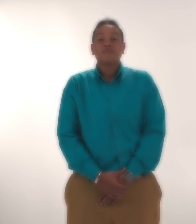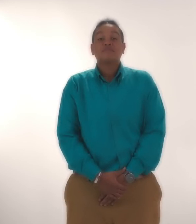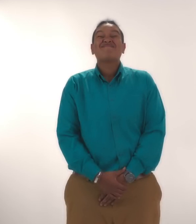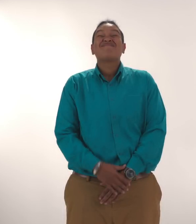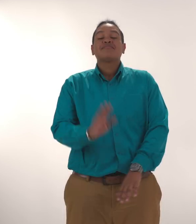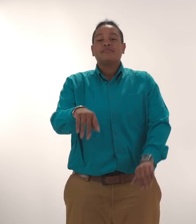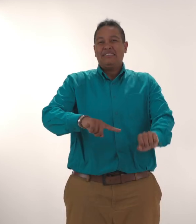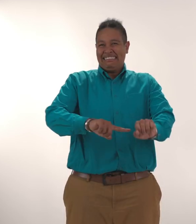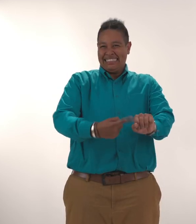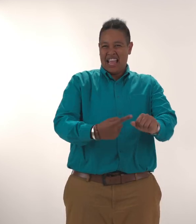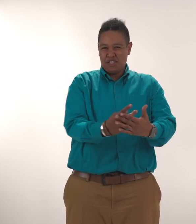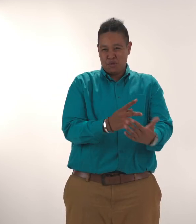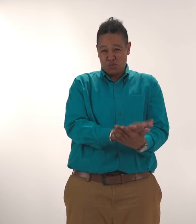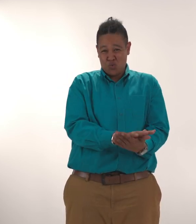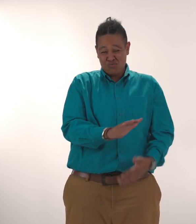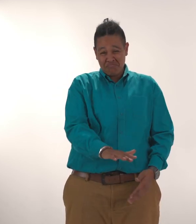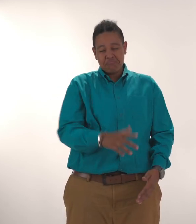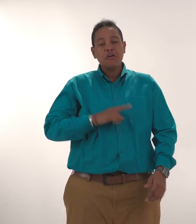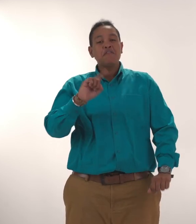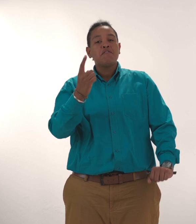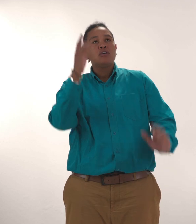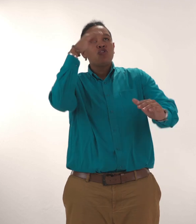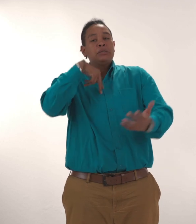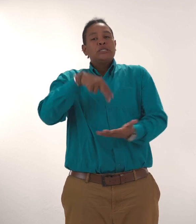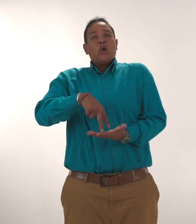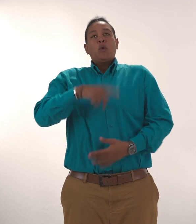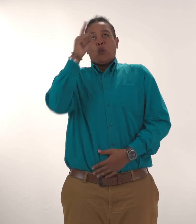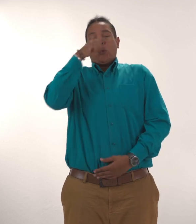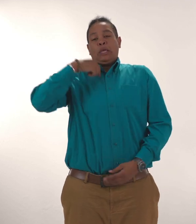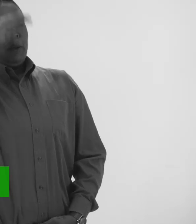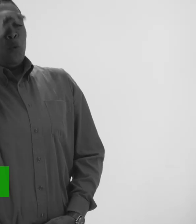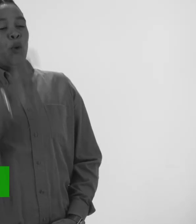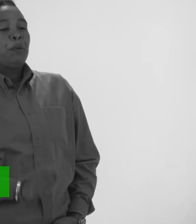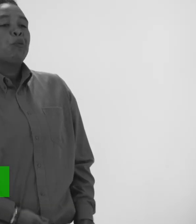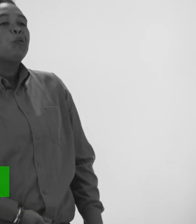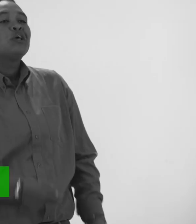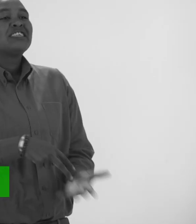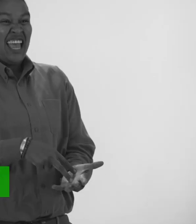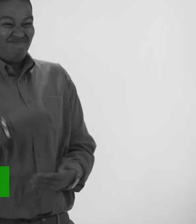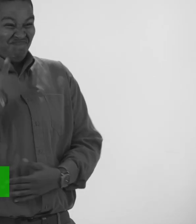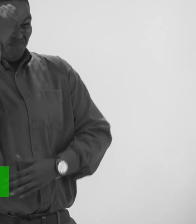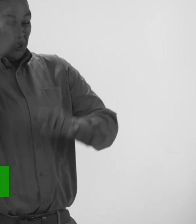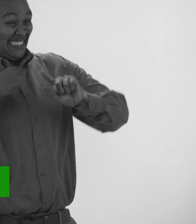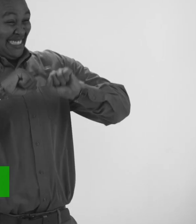It started out in prep school when I first got in trouble for standing to use the bathroom. I knew I was different when I made the boys football team